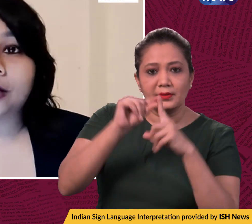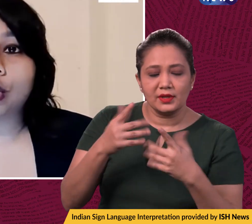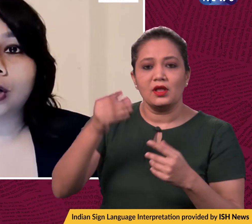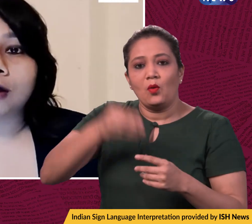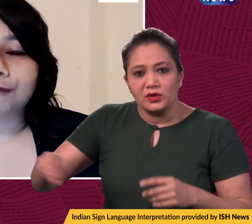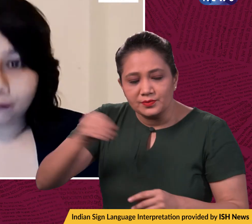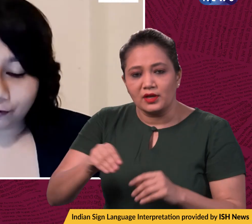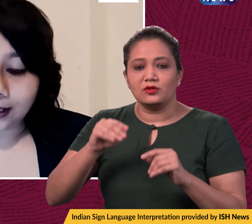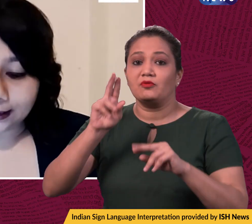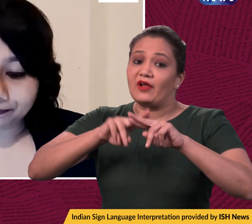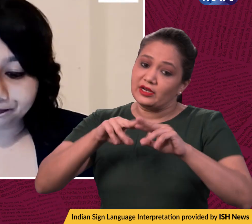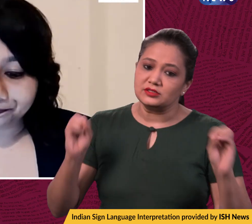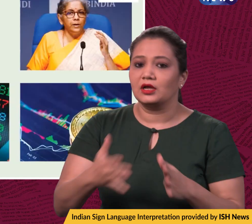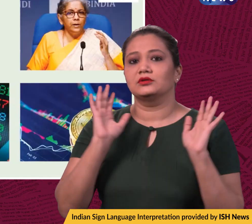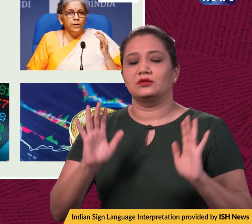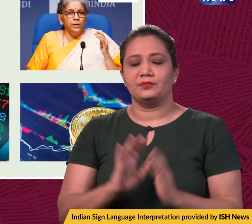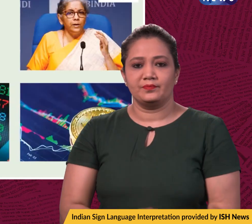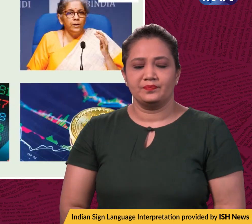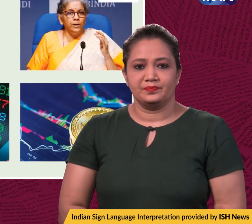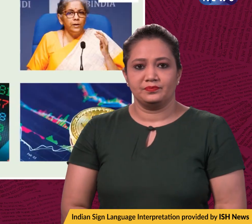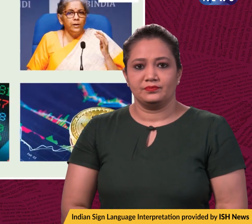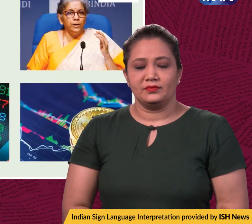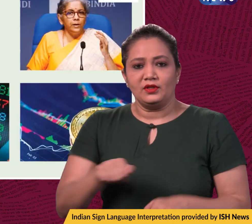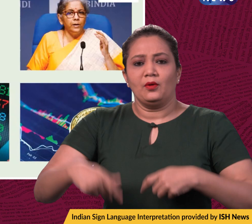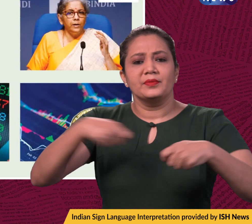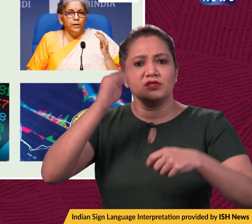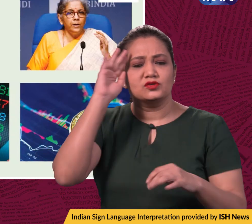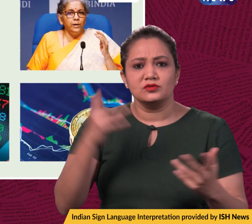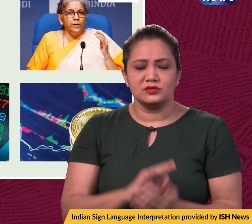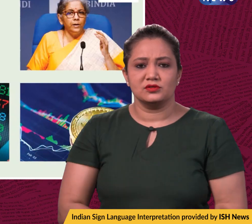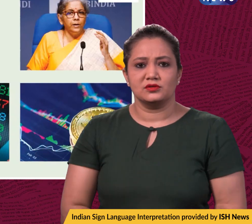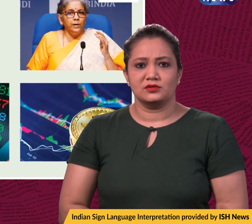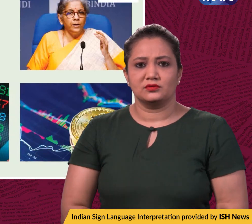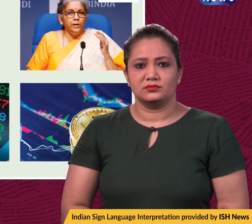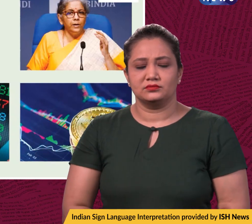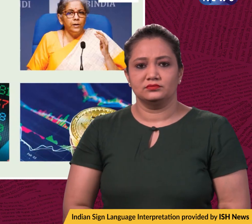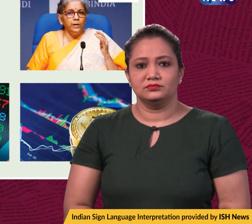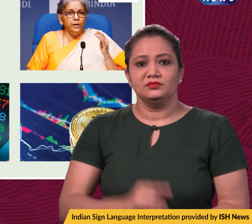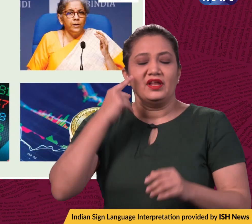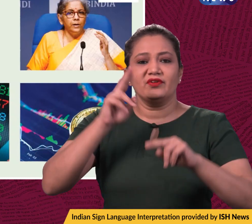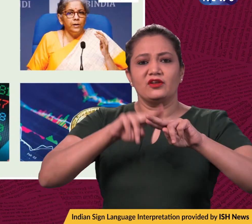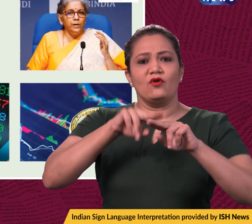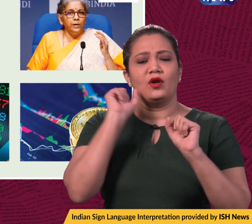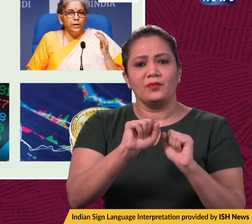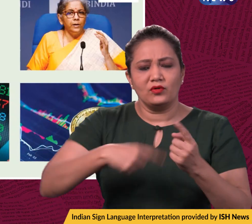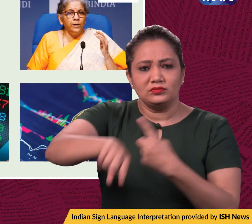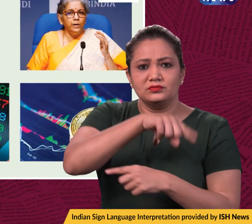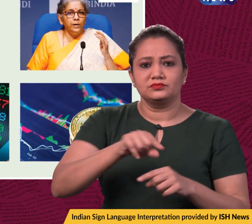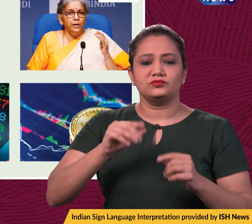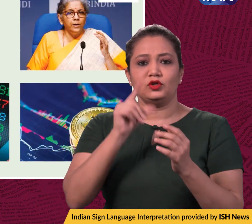Bengal from Friday. On to business news right now, in a panel discussion organized by Infinity Forum, Union Finance Minister Nirmala